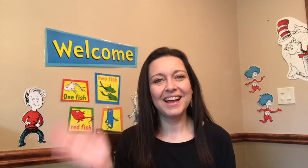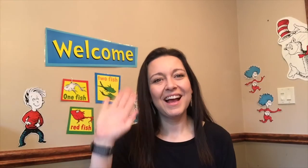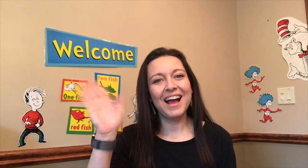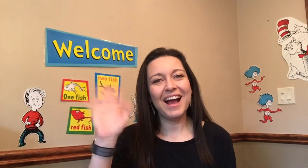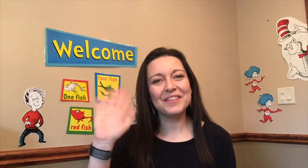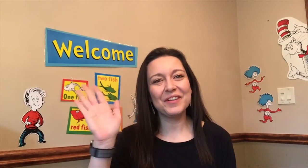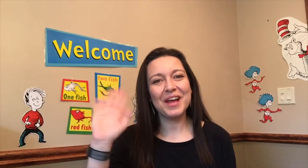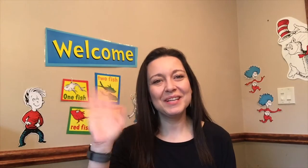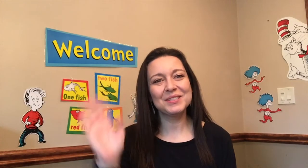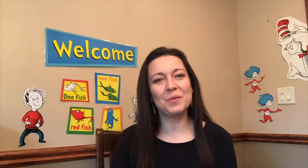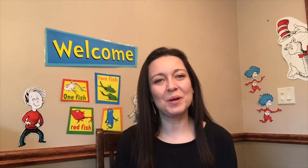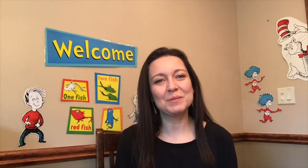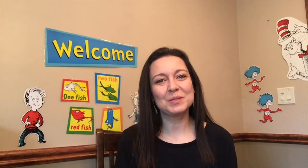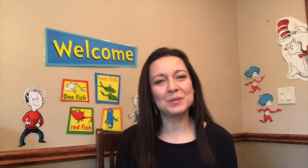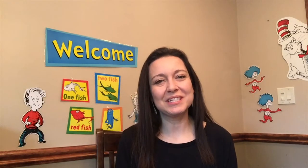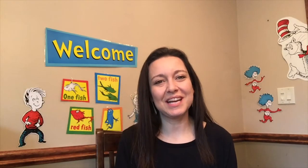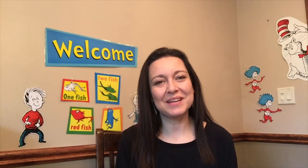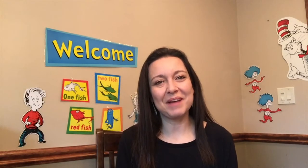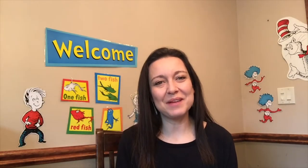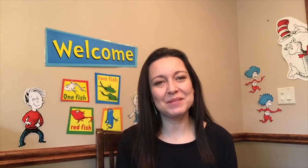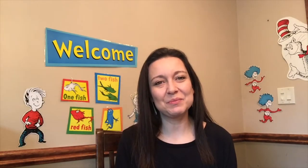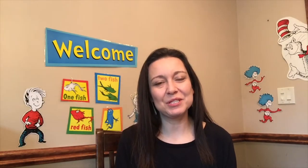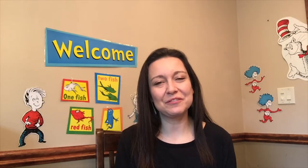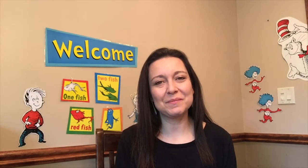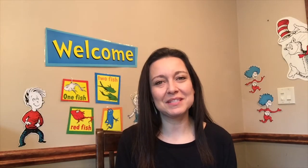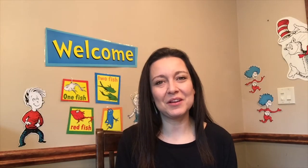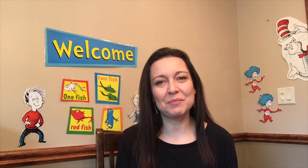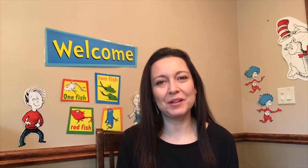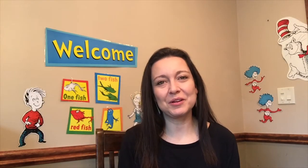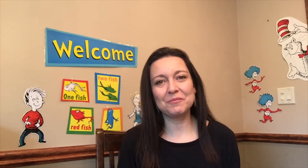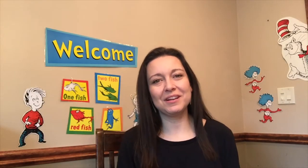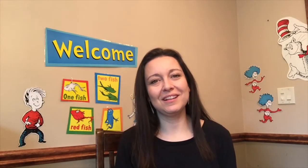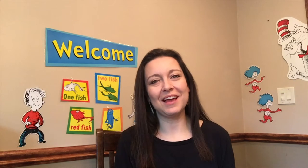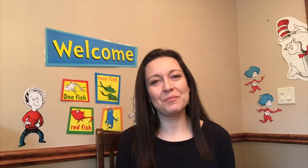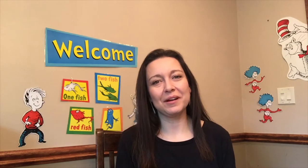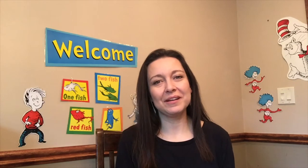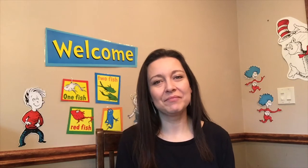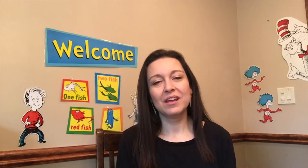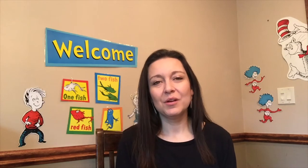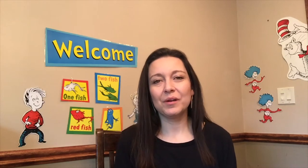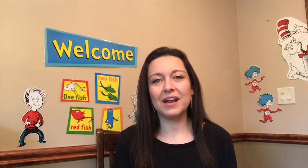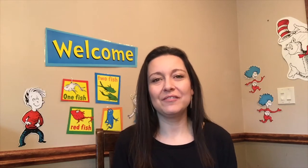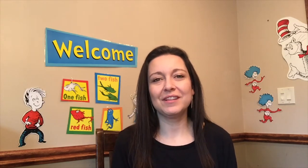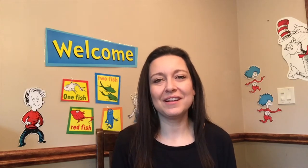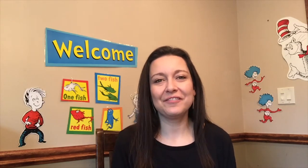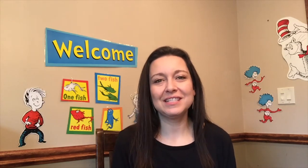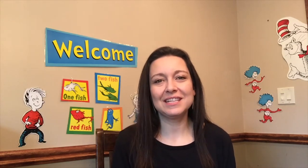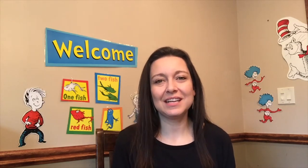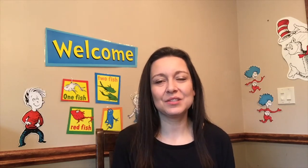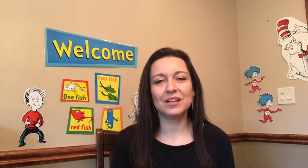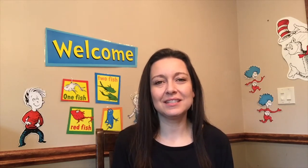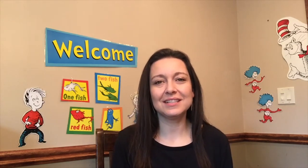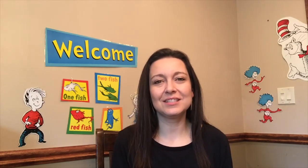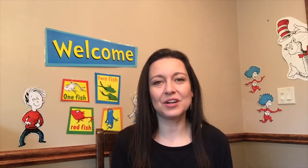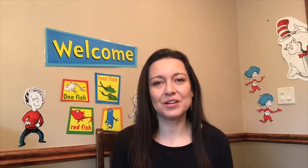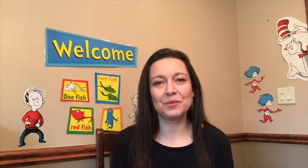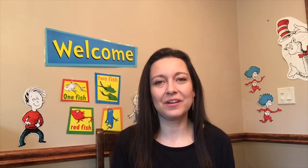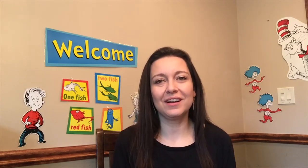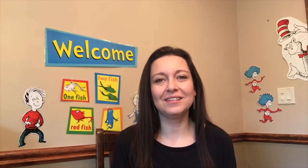Hi friends! Welcome to Storytime. I'm Miss Bridget from the South Butler Community Library. We're gonna have a lot of fun today so let's get started with our hello